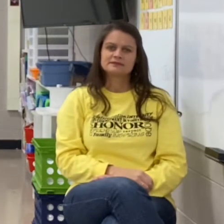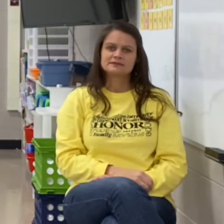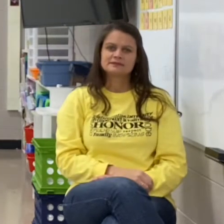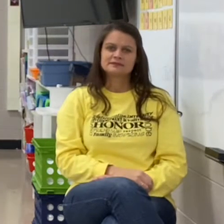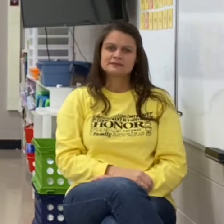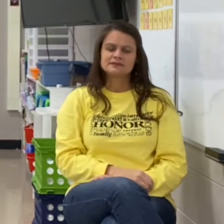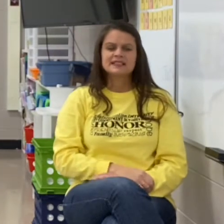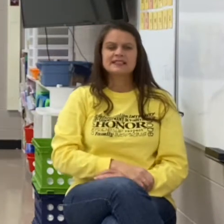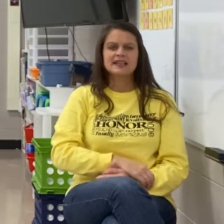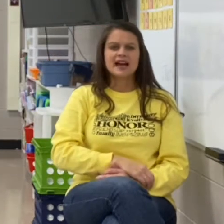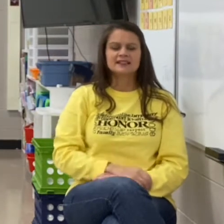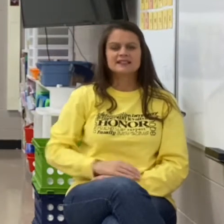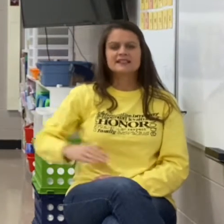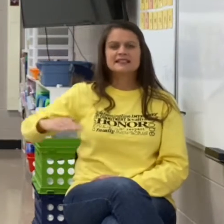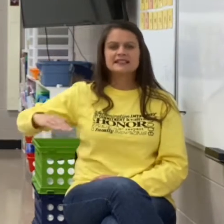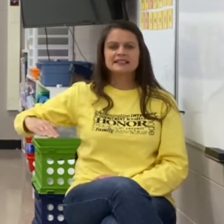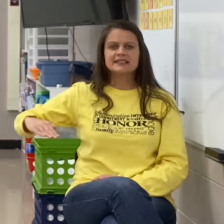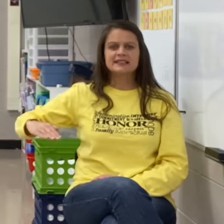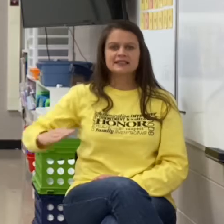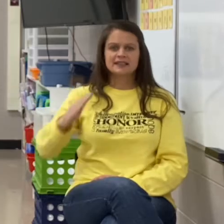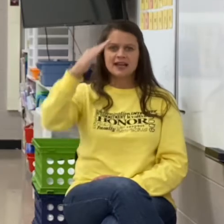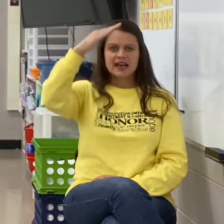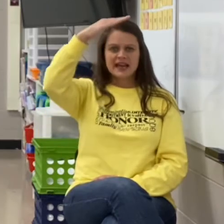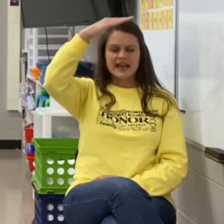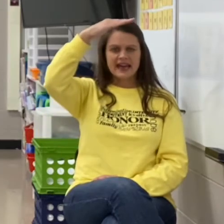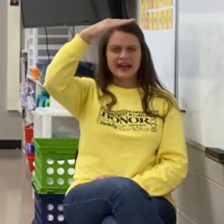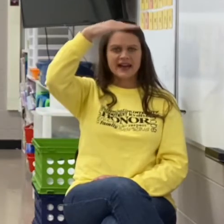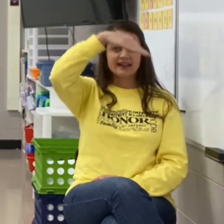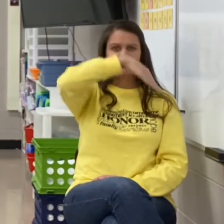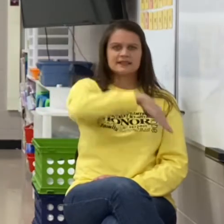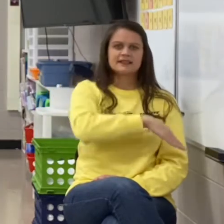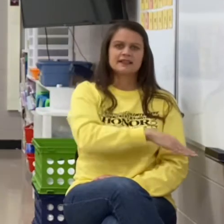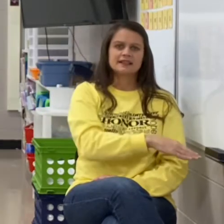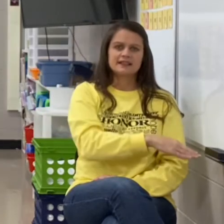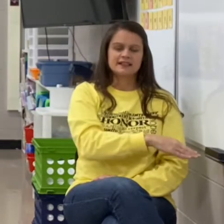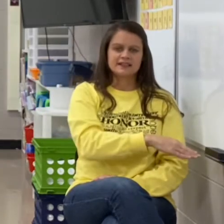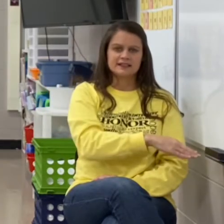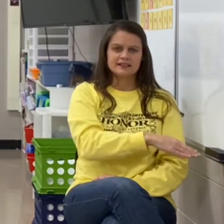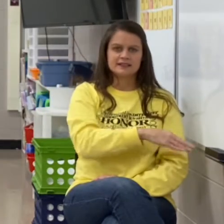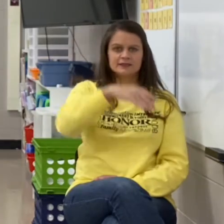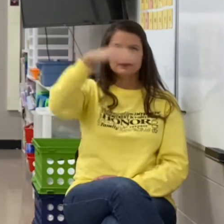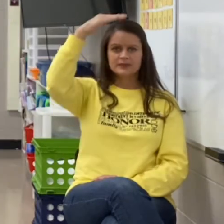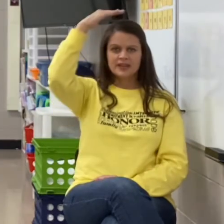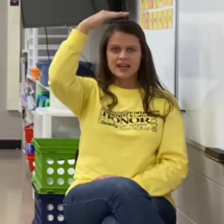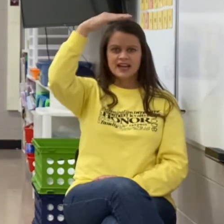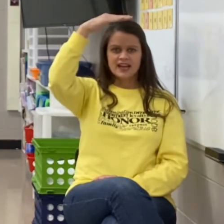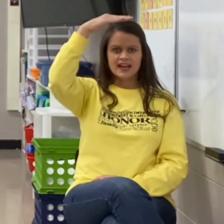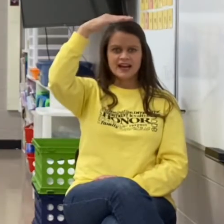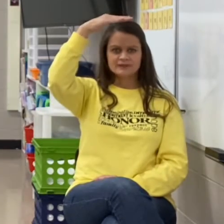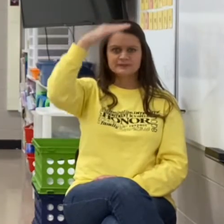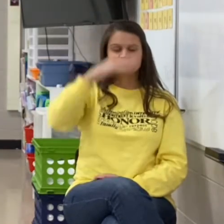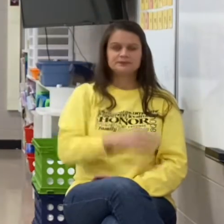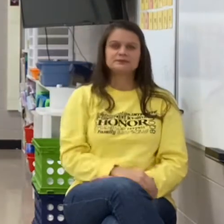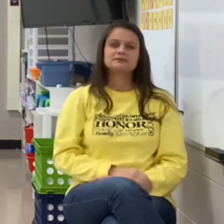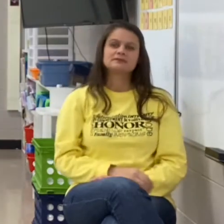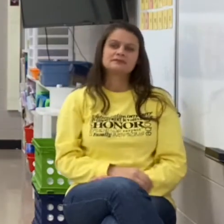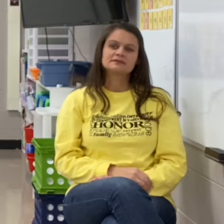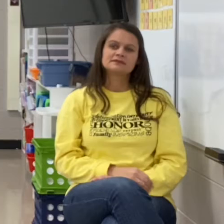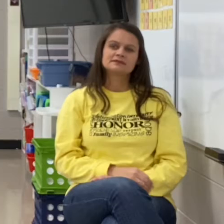Sag. Sag. S. Ah. G. Ah.